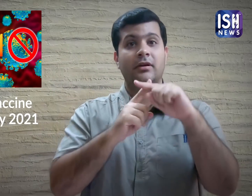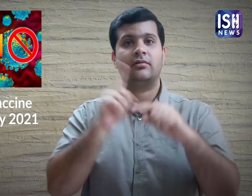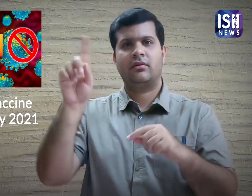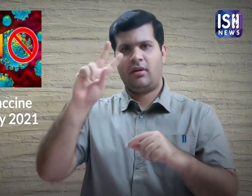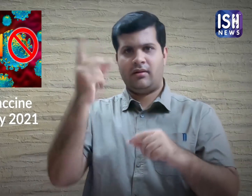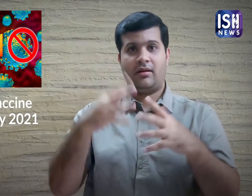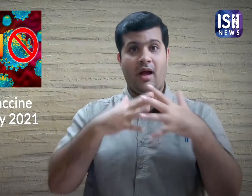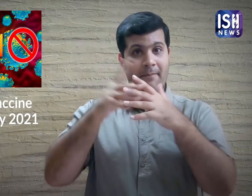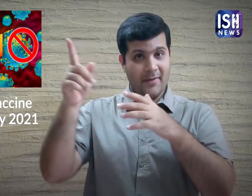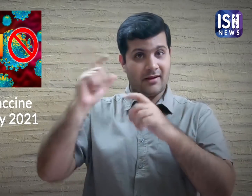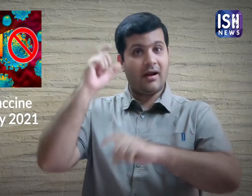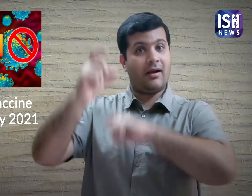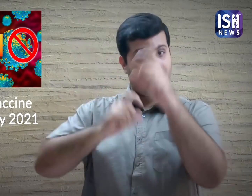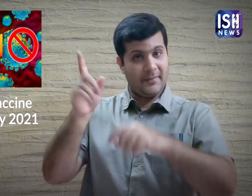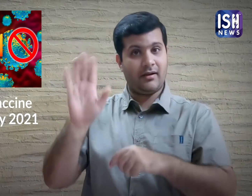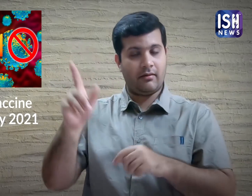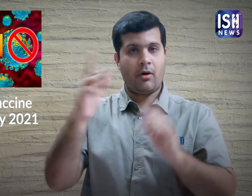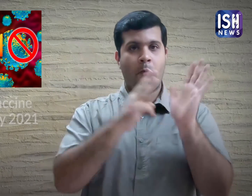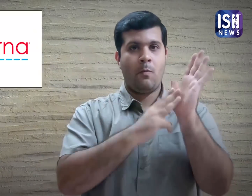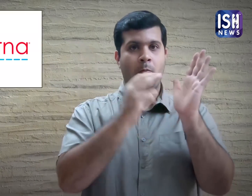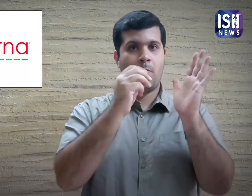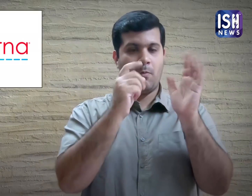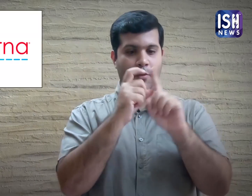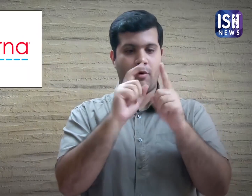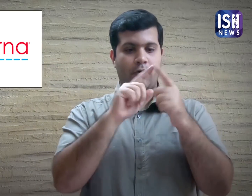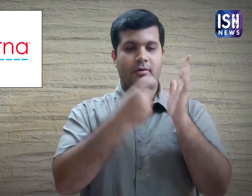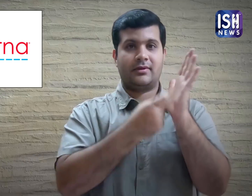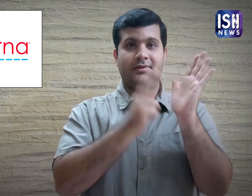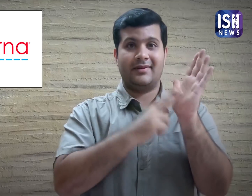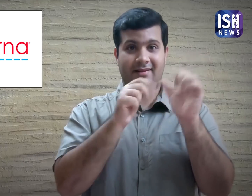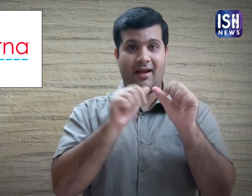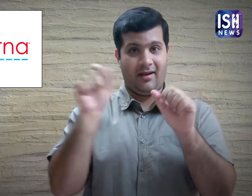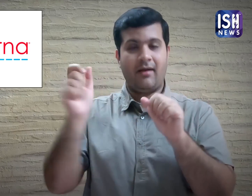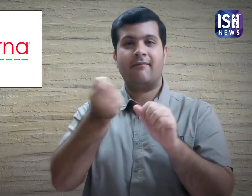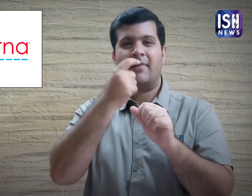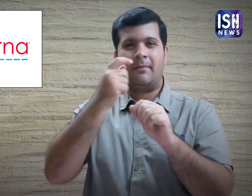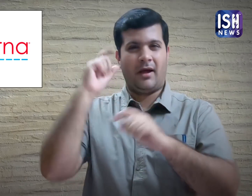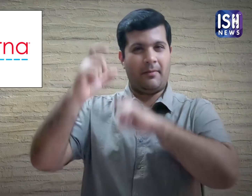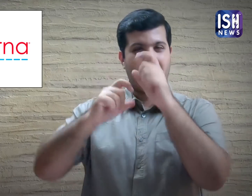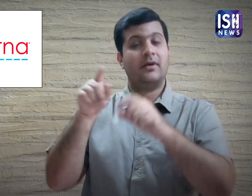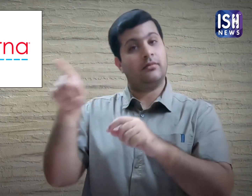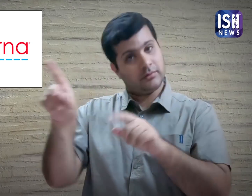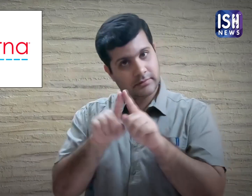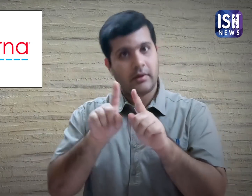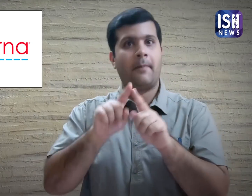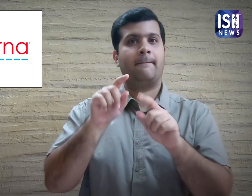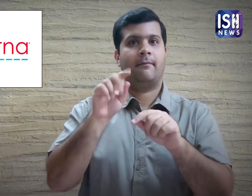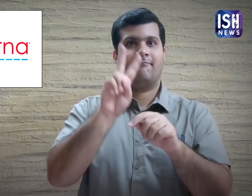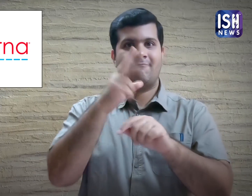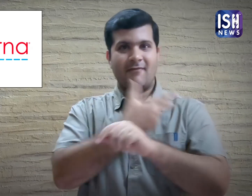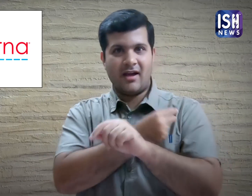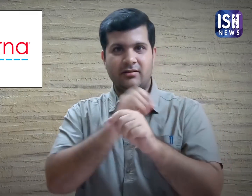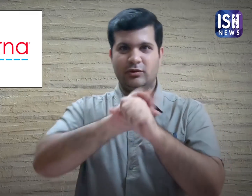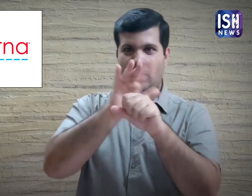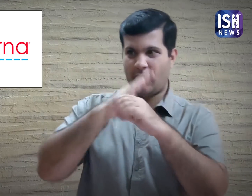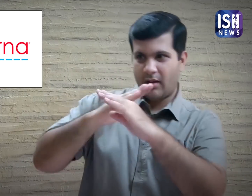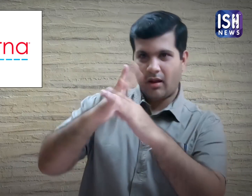1 U.S. company Moderna is also making the vaccine and testing on humans.